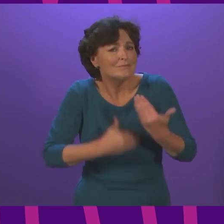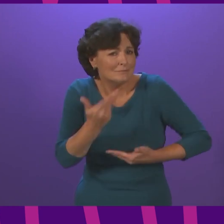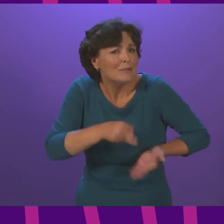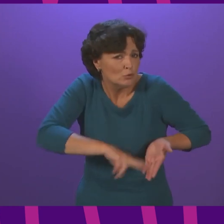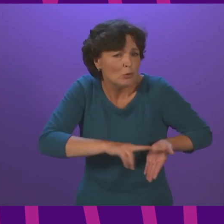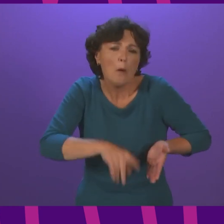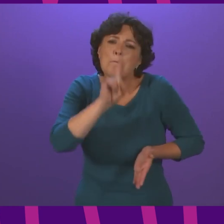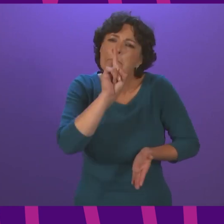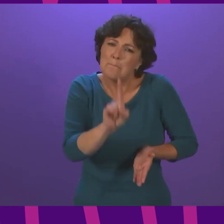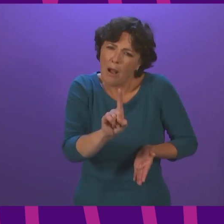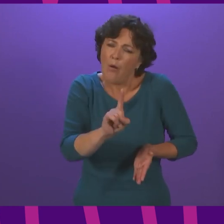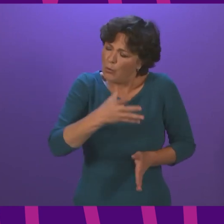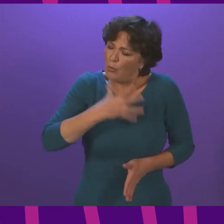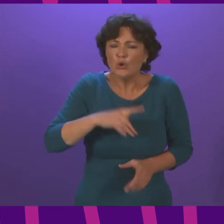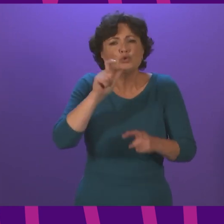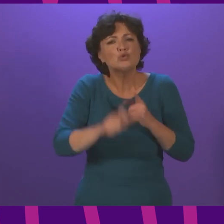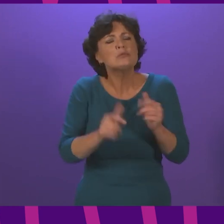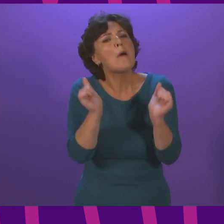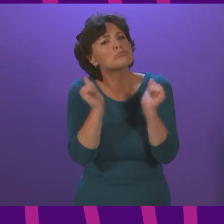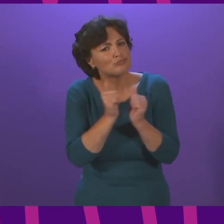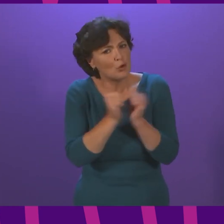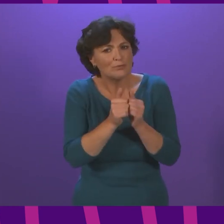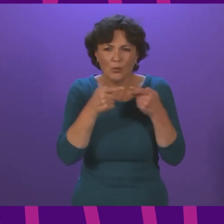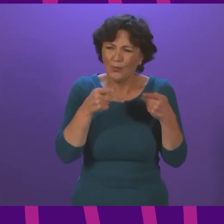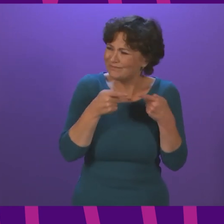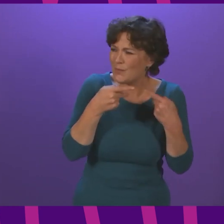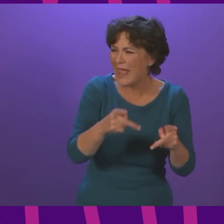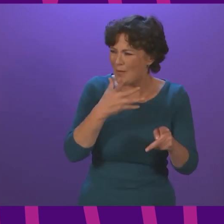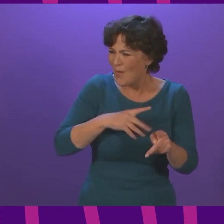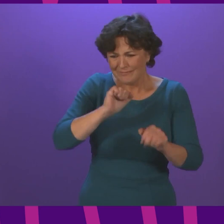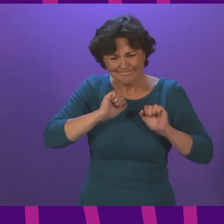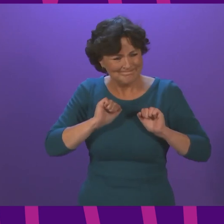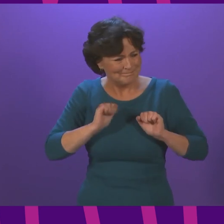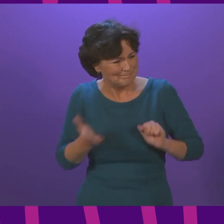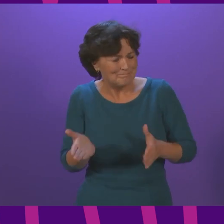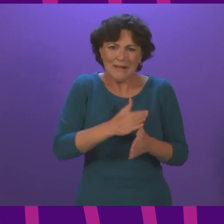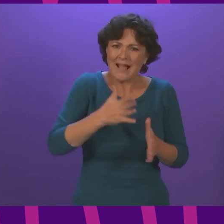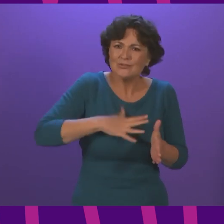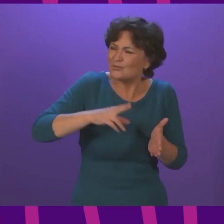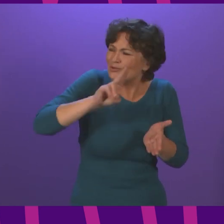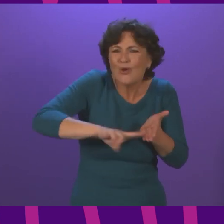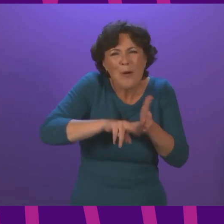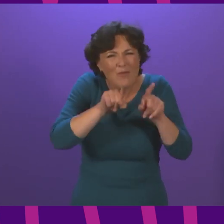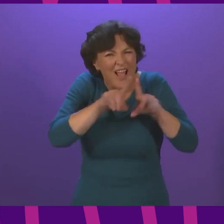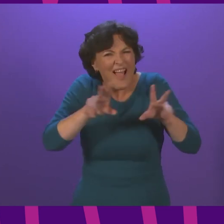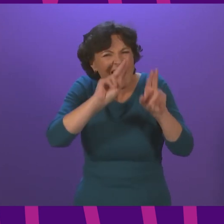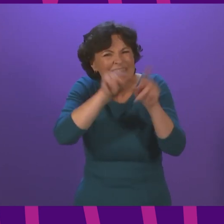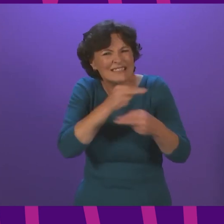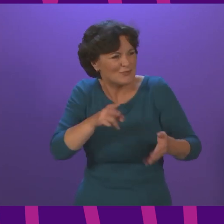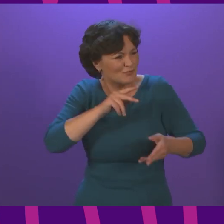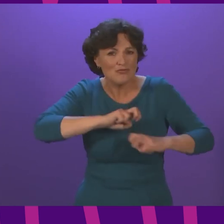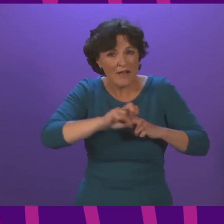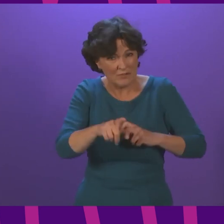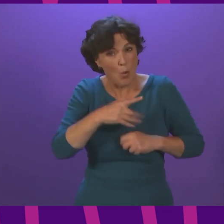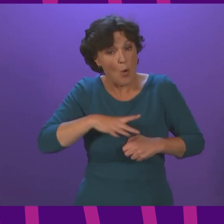in an appropriately careful way, to bring greater normality back to international travel as well. Yesterday, the